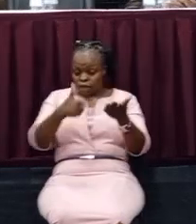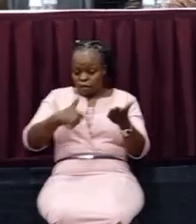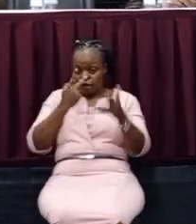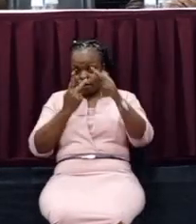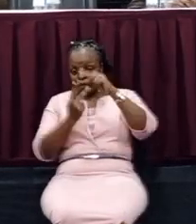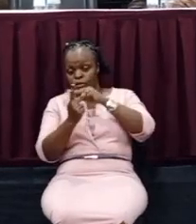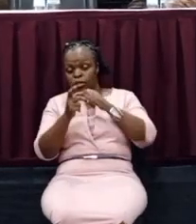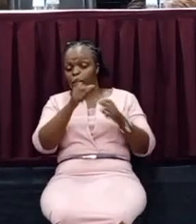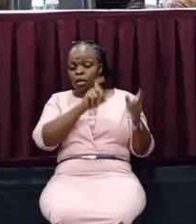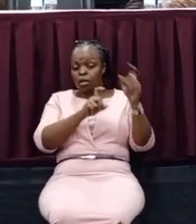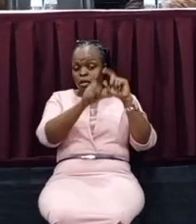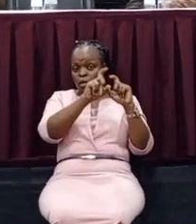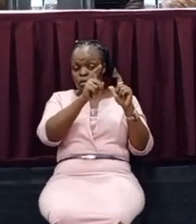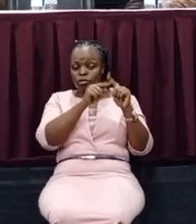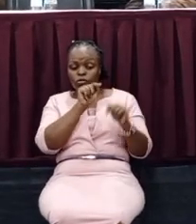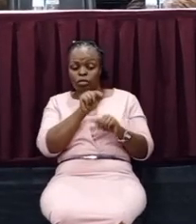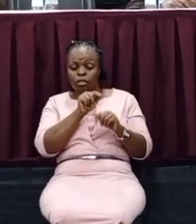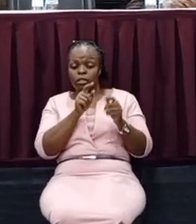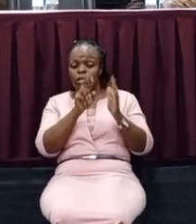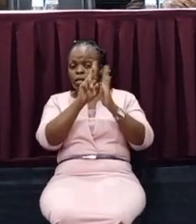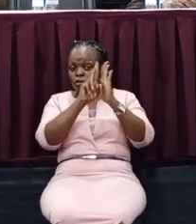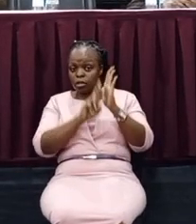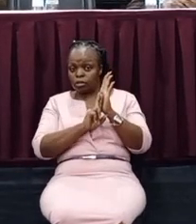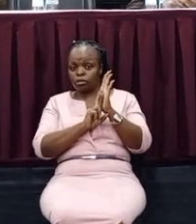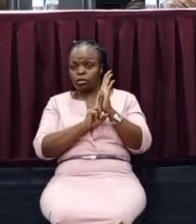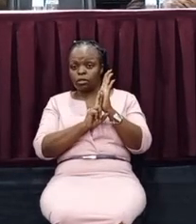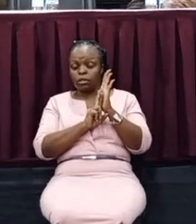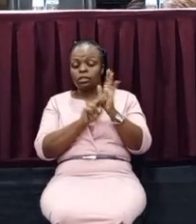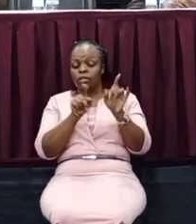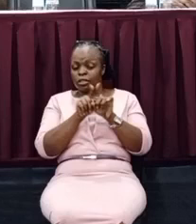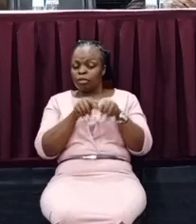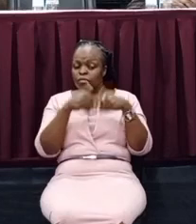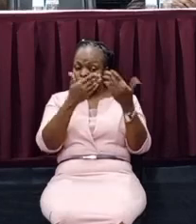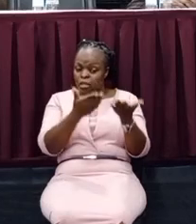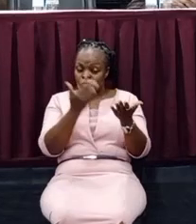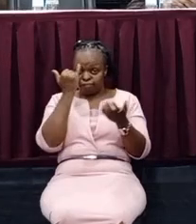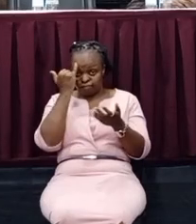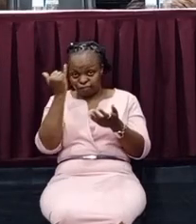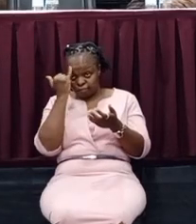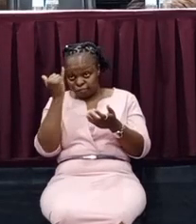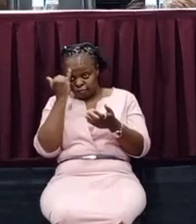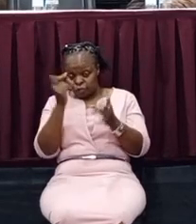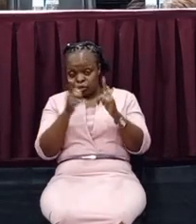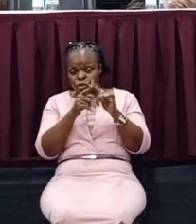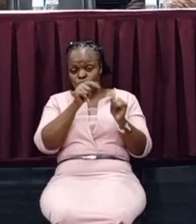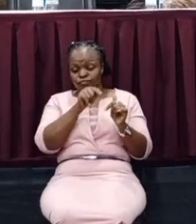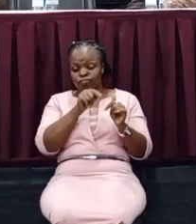input into these regulations, we give our input into the strategic plan as the